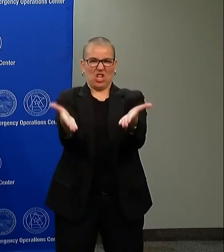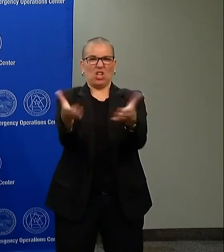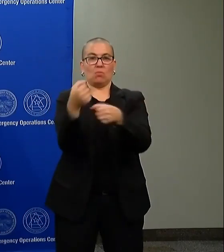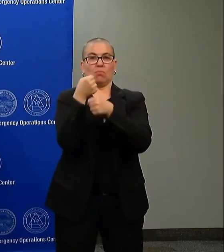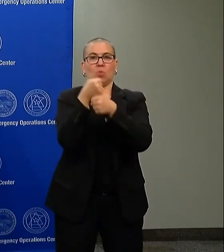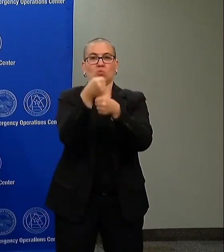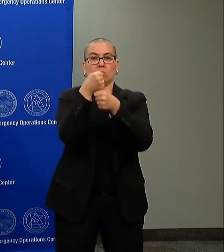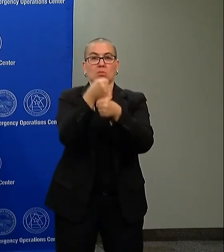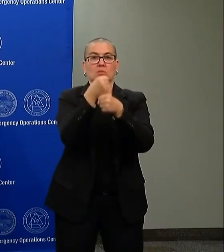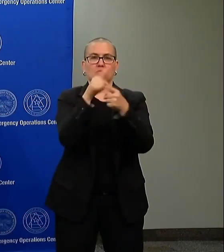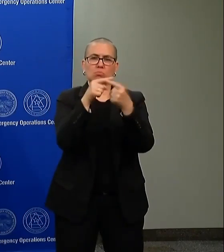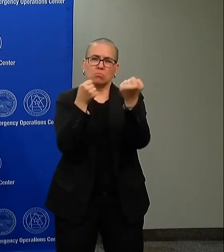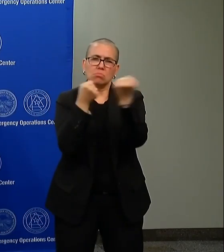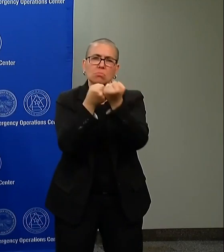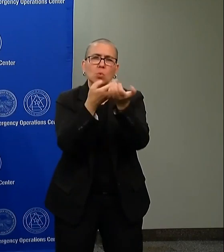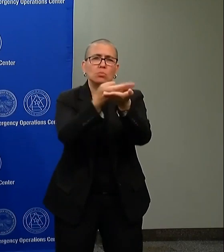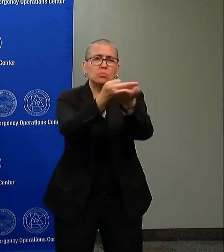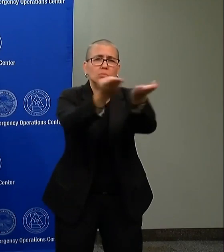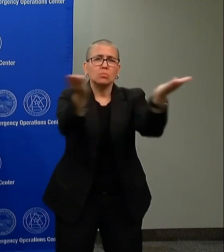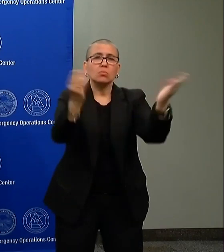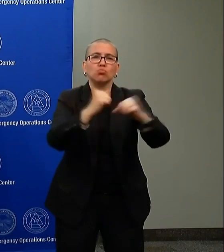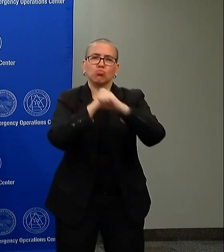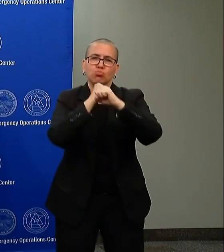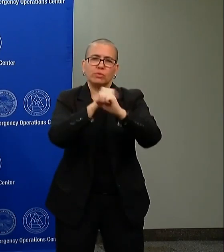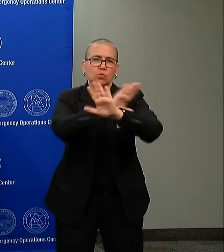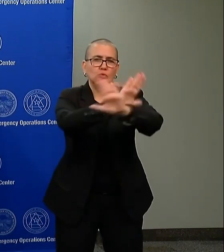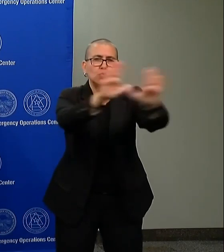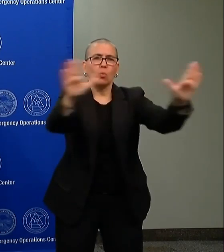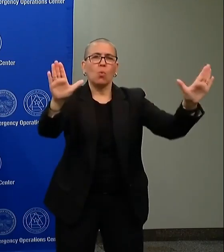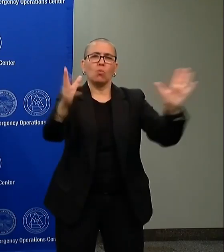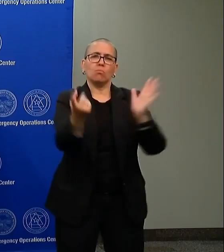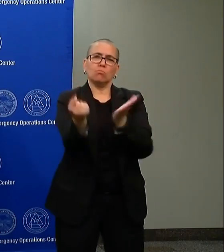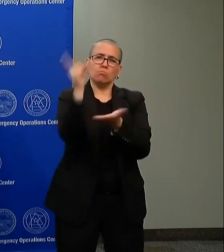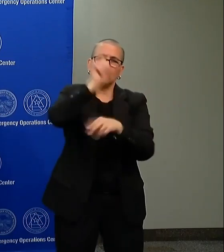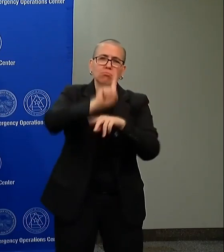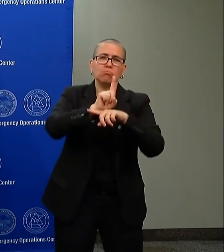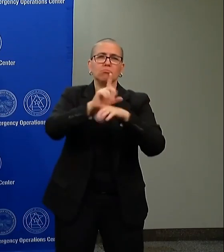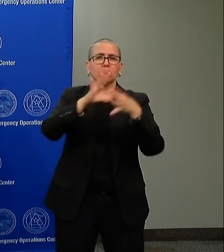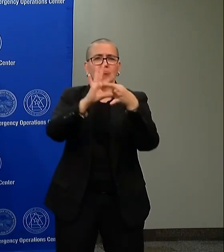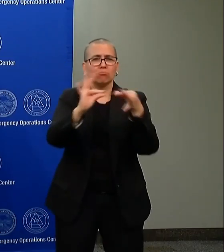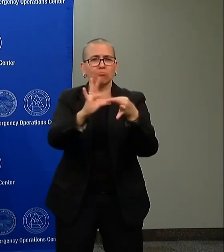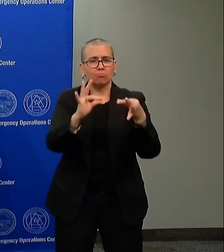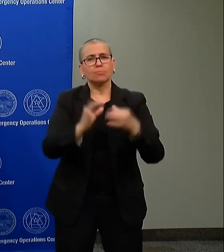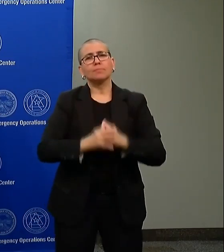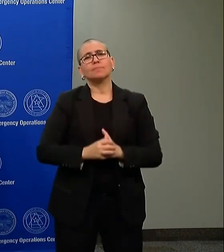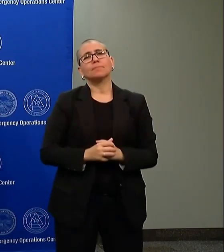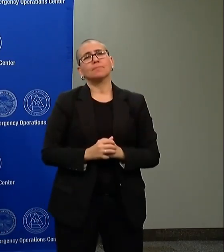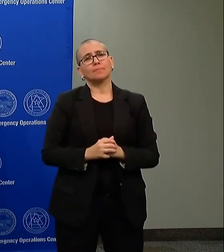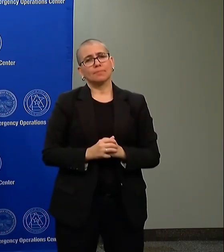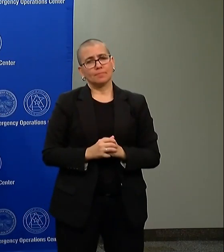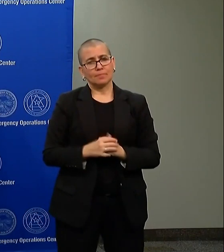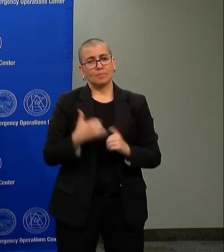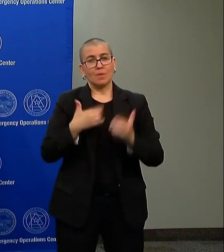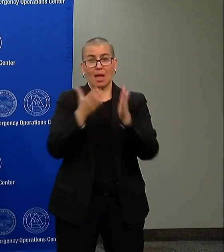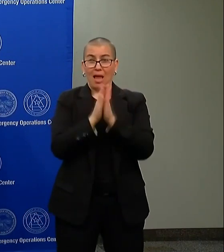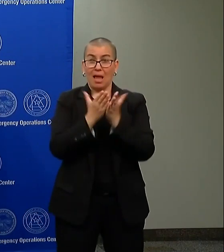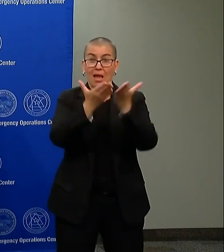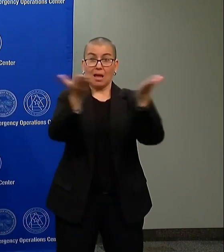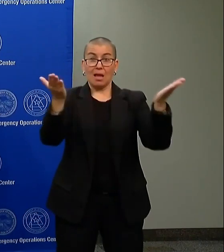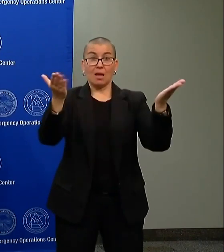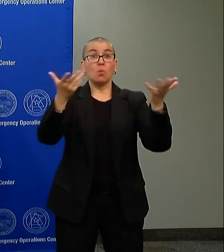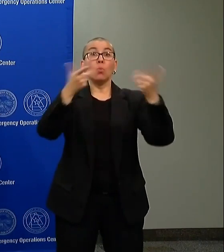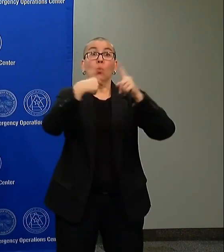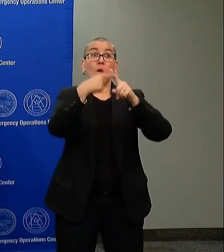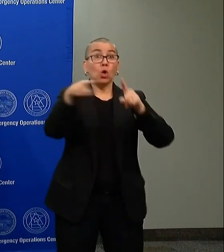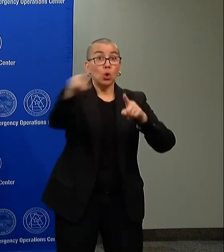support that and protect that and honor that right. But we're asking those people as soon as those are done to disperse,